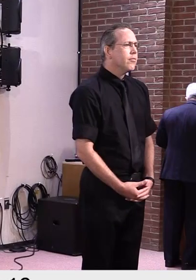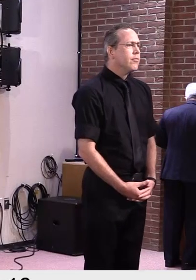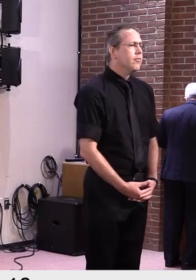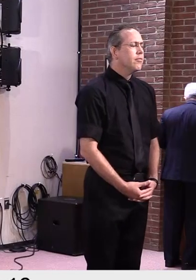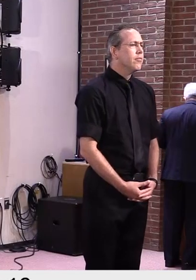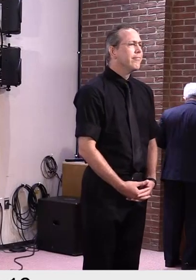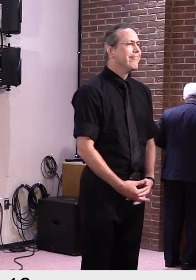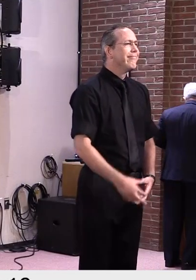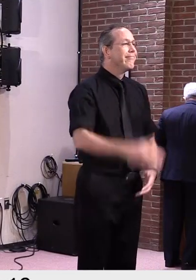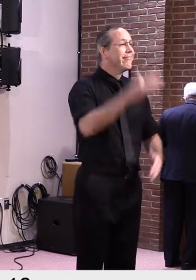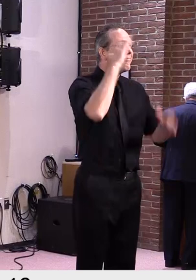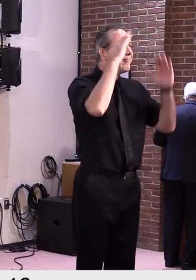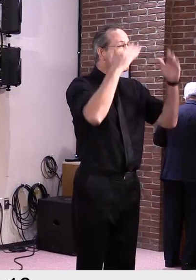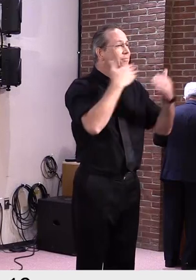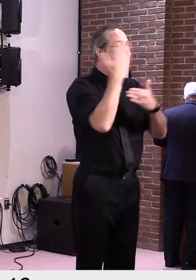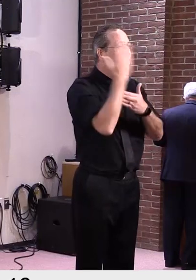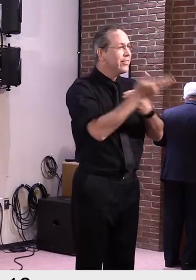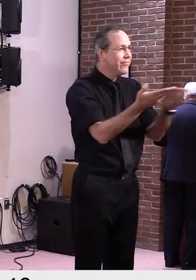Good morning everyone.